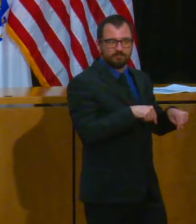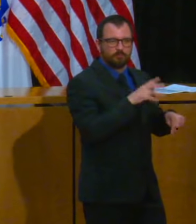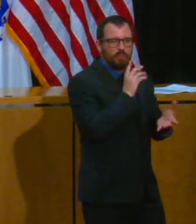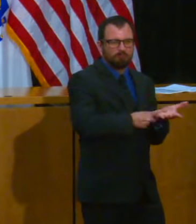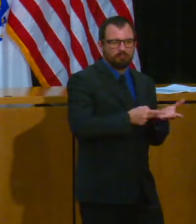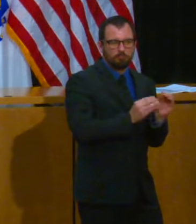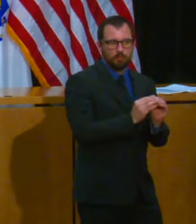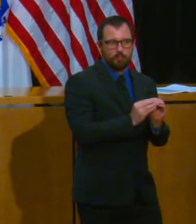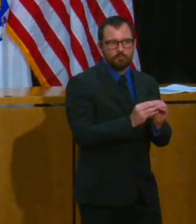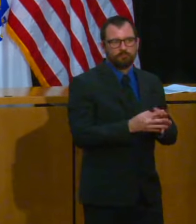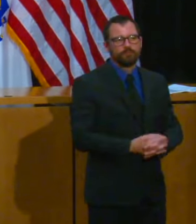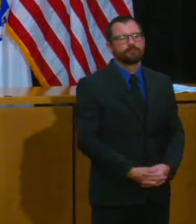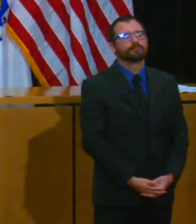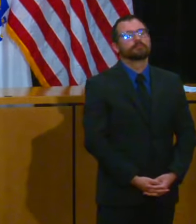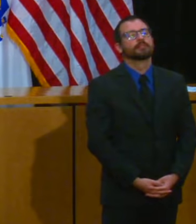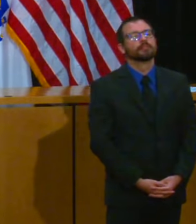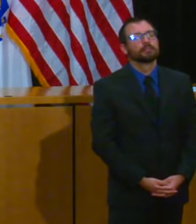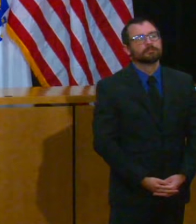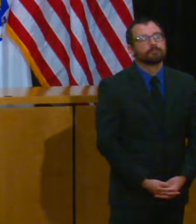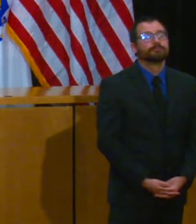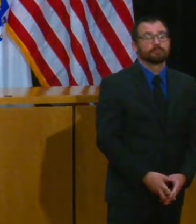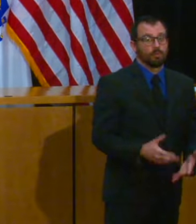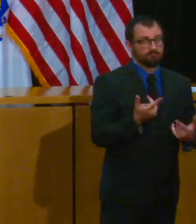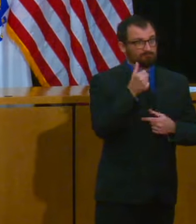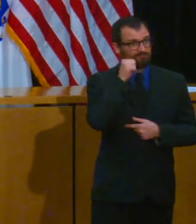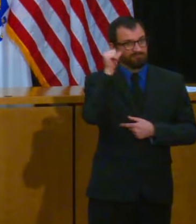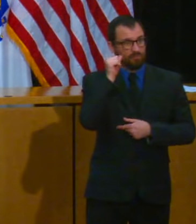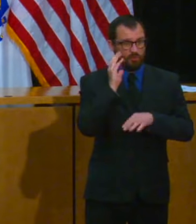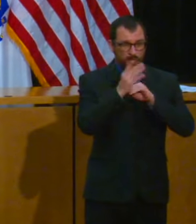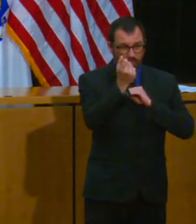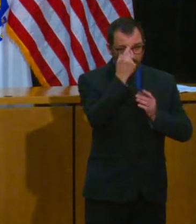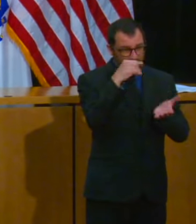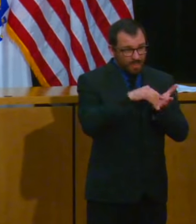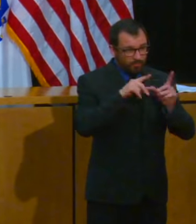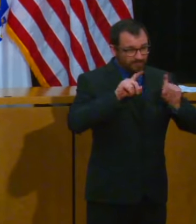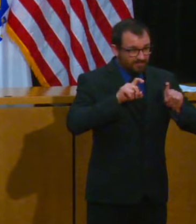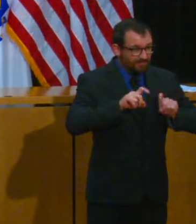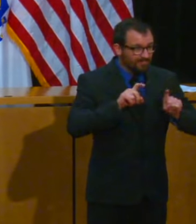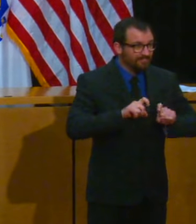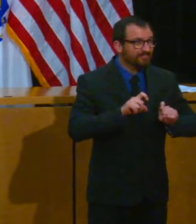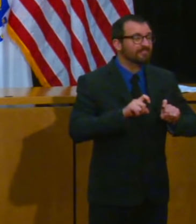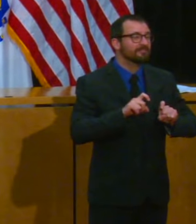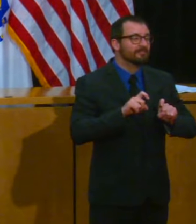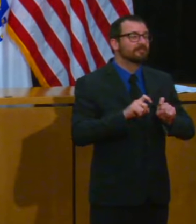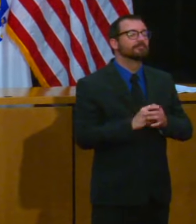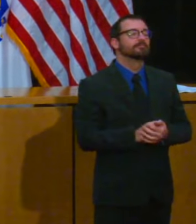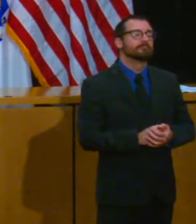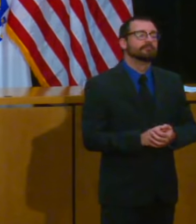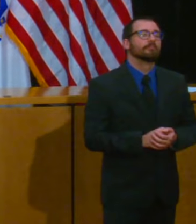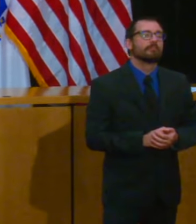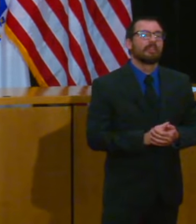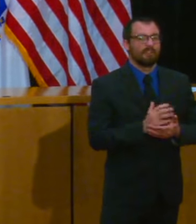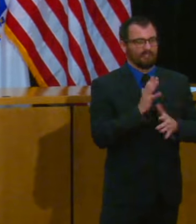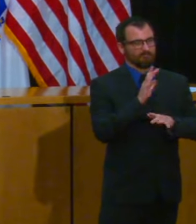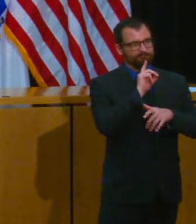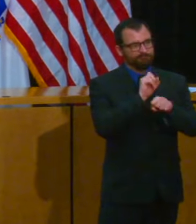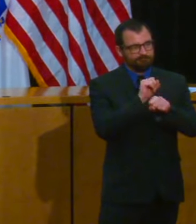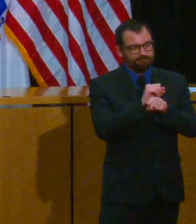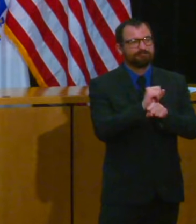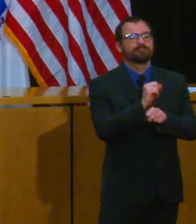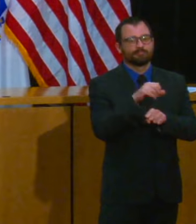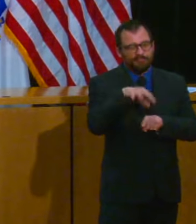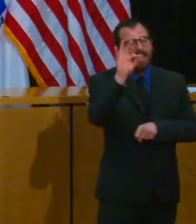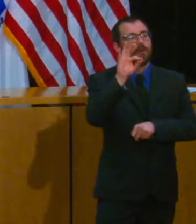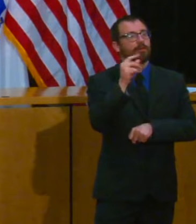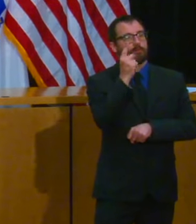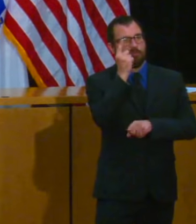we had 1,963 confirmed positive tests of COVID-19 which means about 17.7